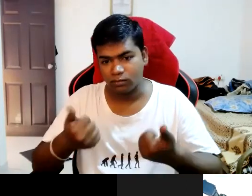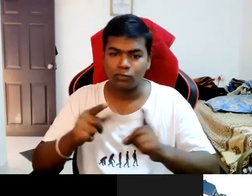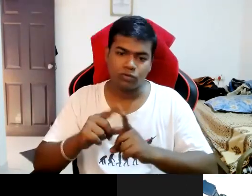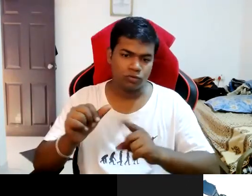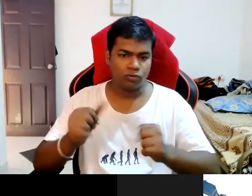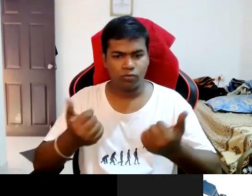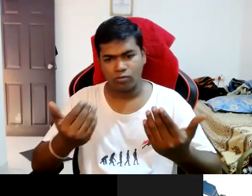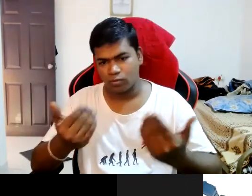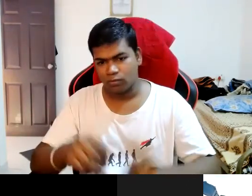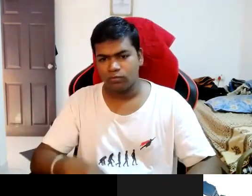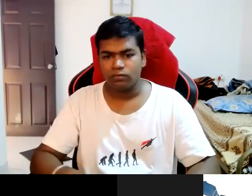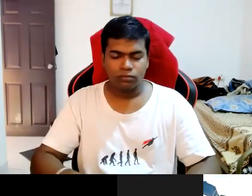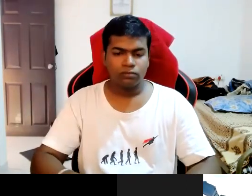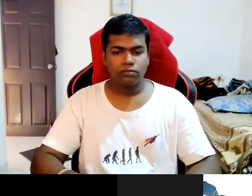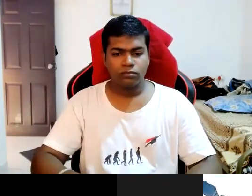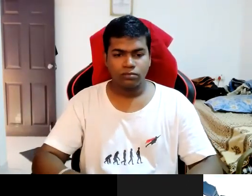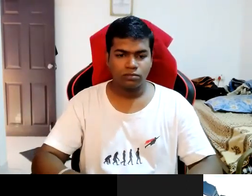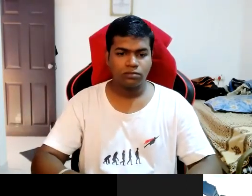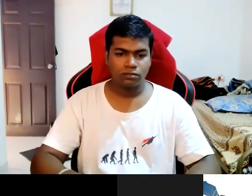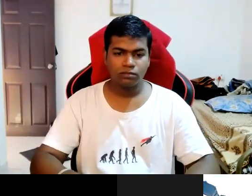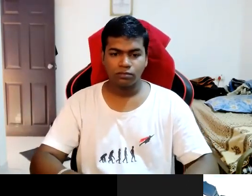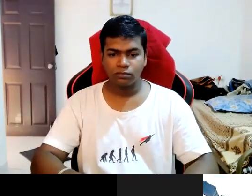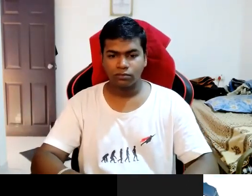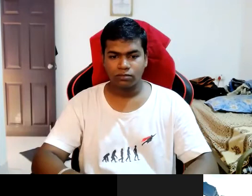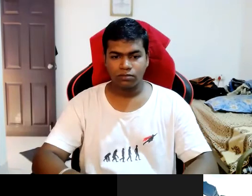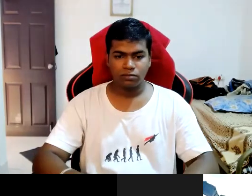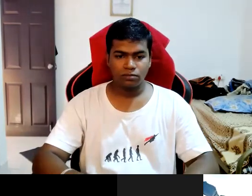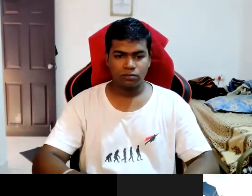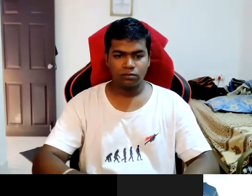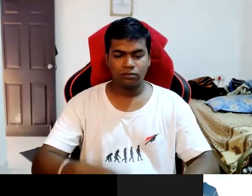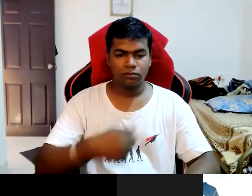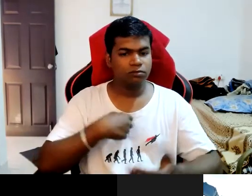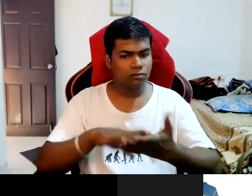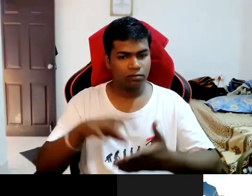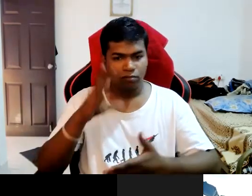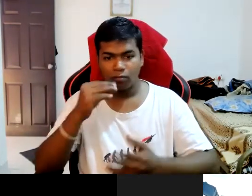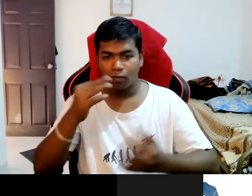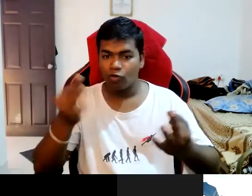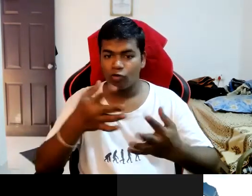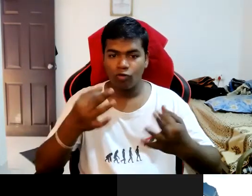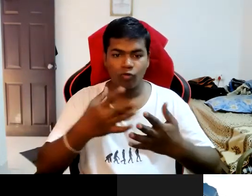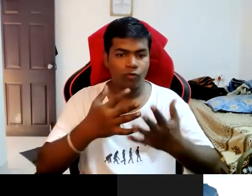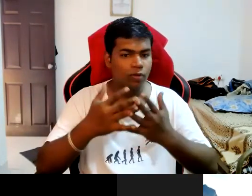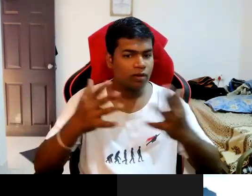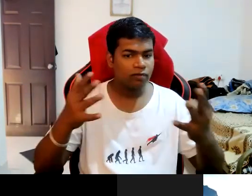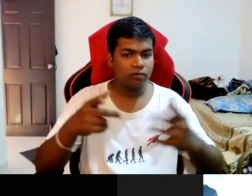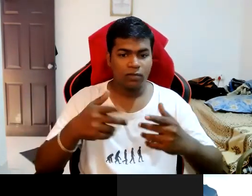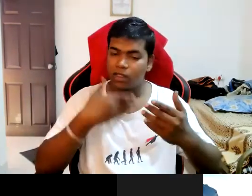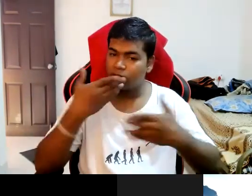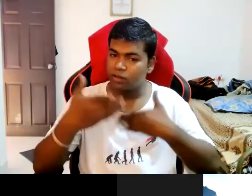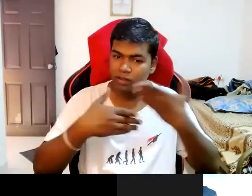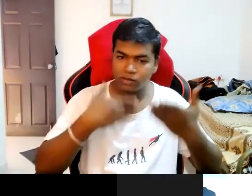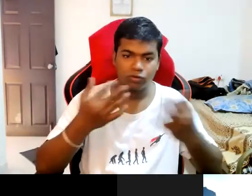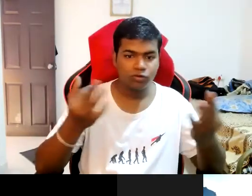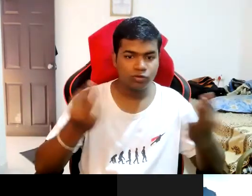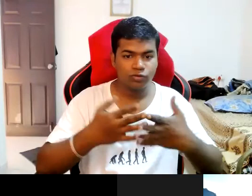that is the thing now it's happening so i started learning new things and i started teaching to new people